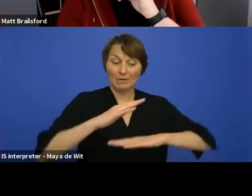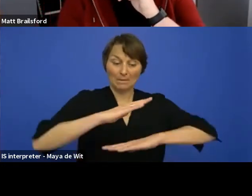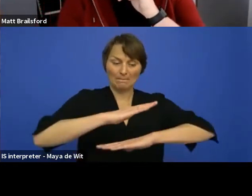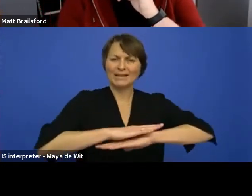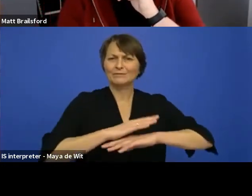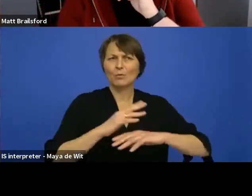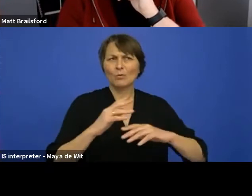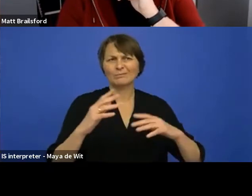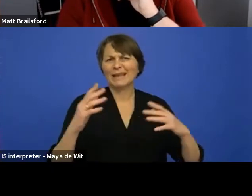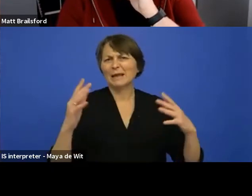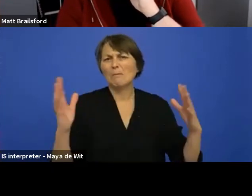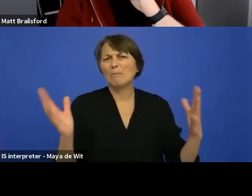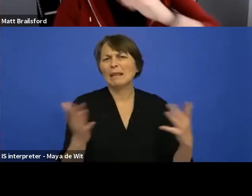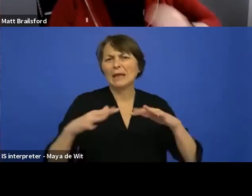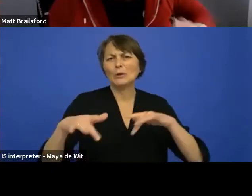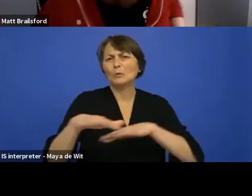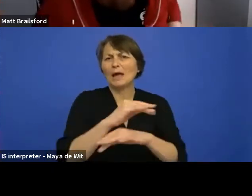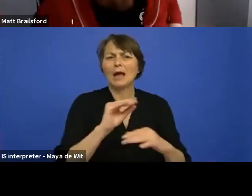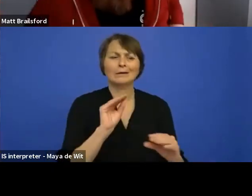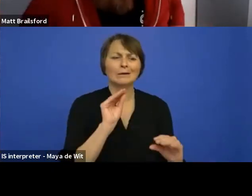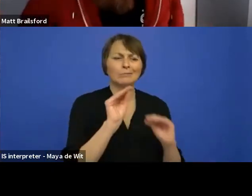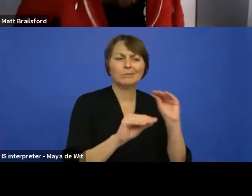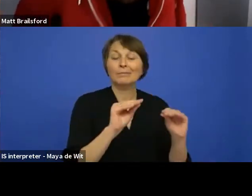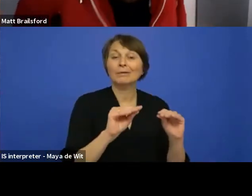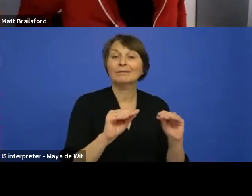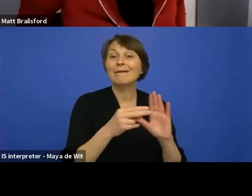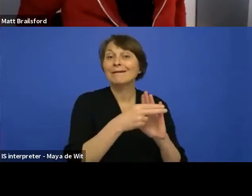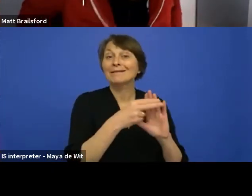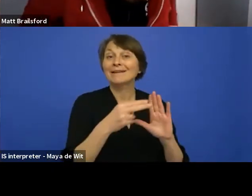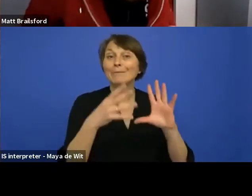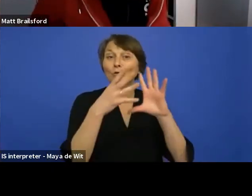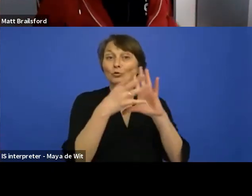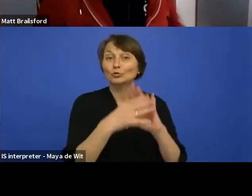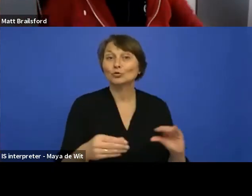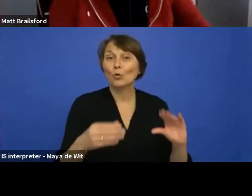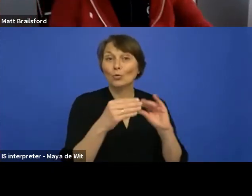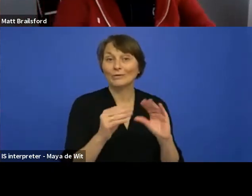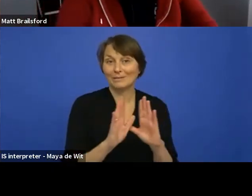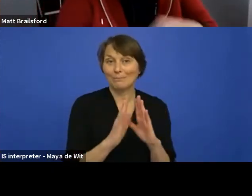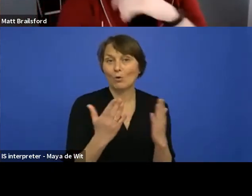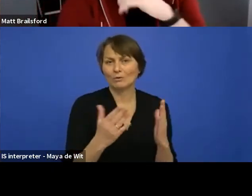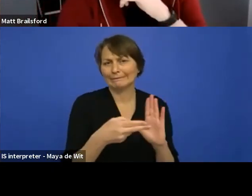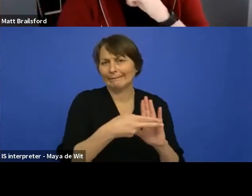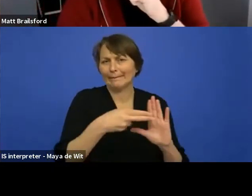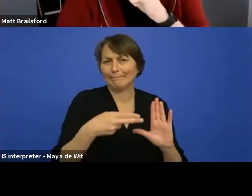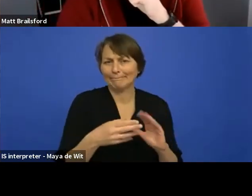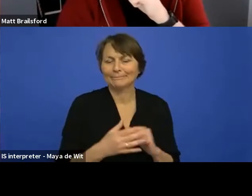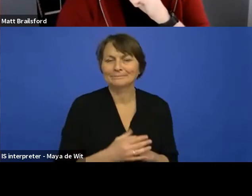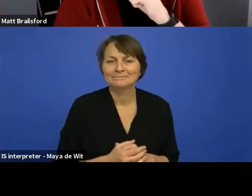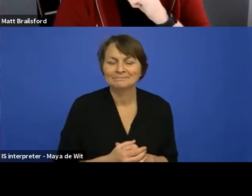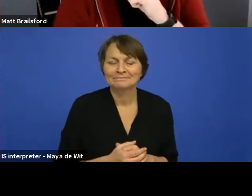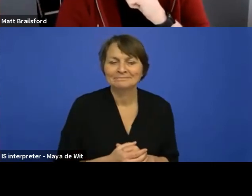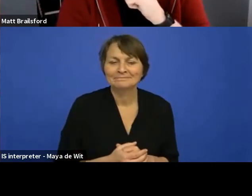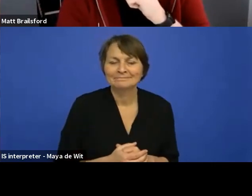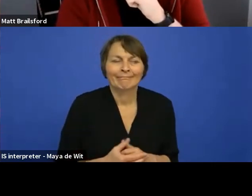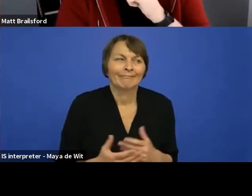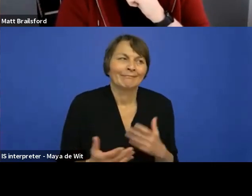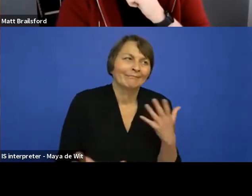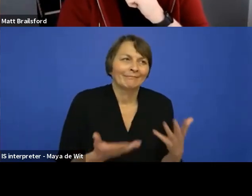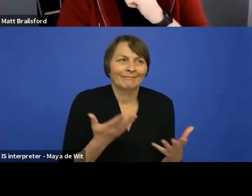to call it, that's called Storybook, which like works as like, you could always most say it works like a style